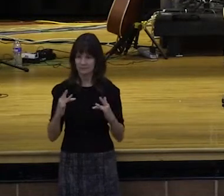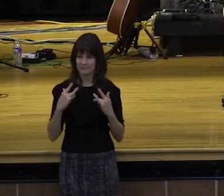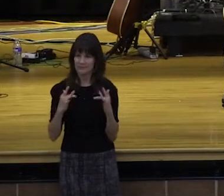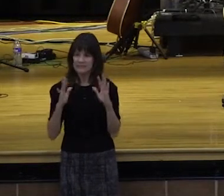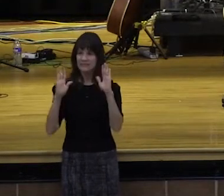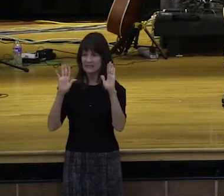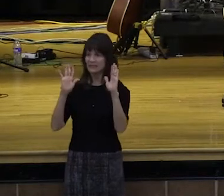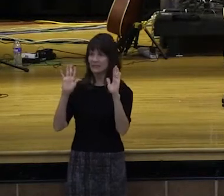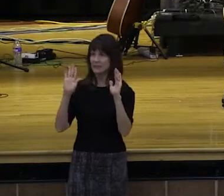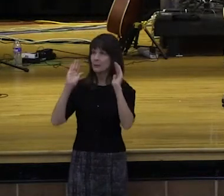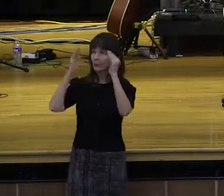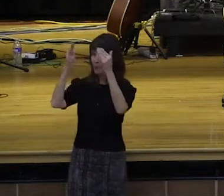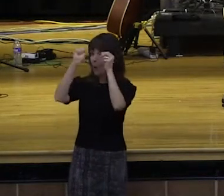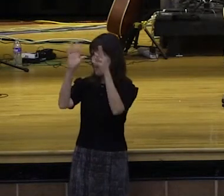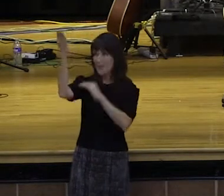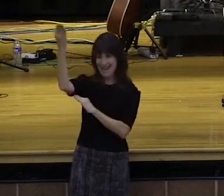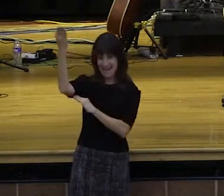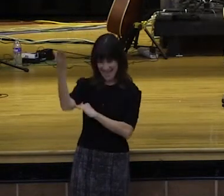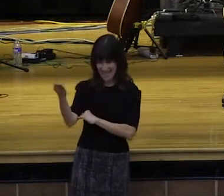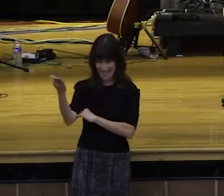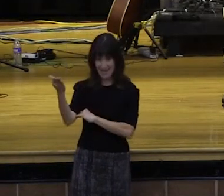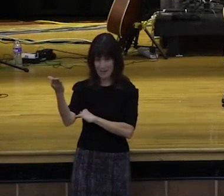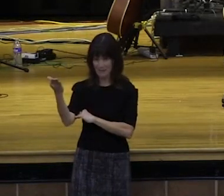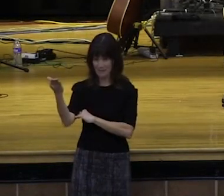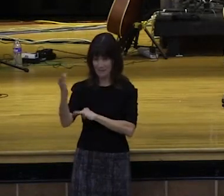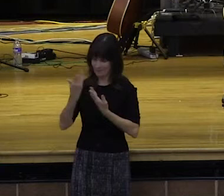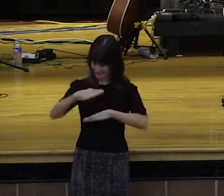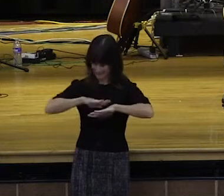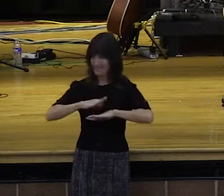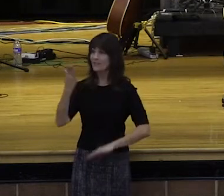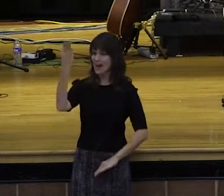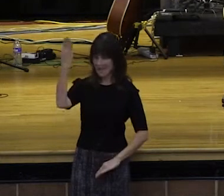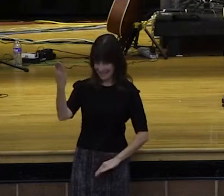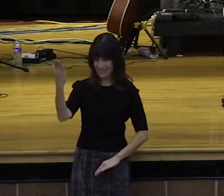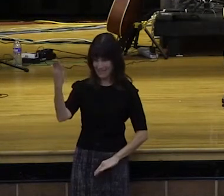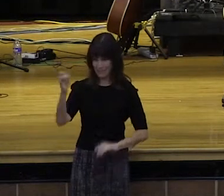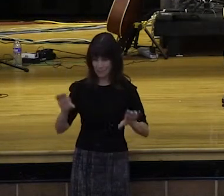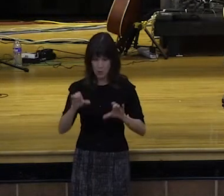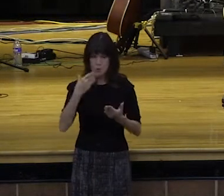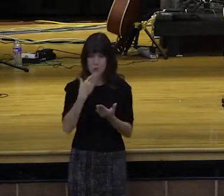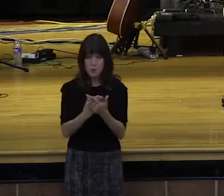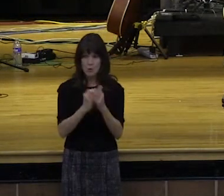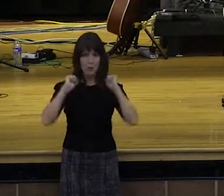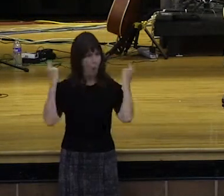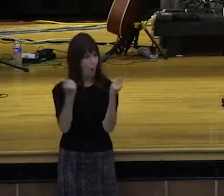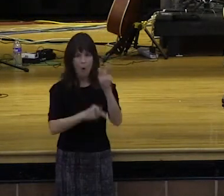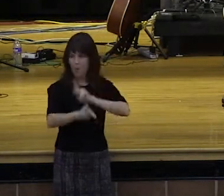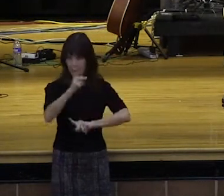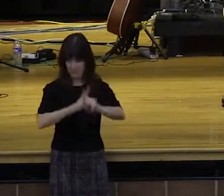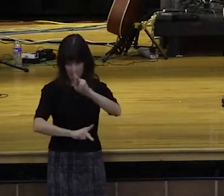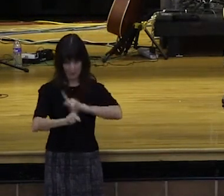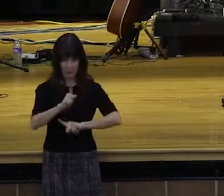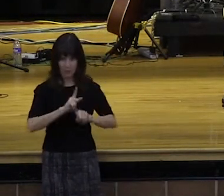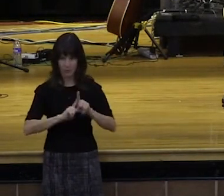weep if we do not lose heart. Therefore, as we have opportunity, let us do good to all, especially to those who are